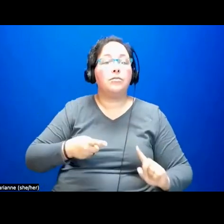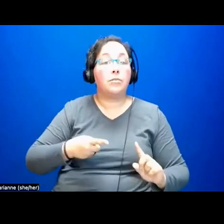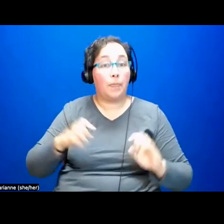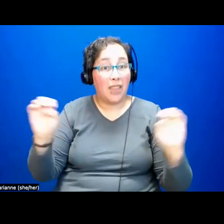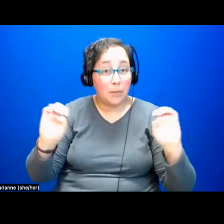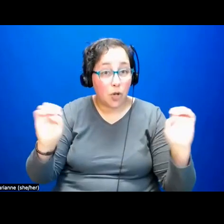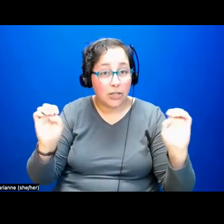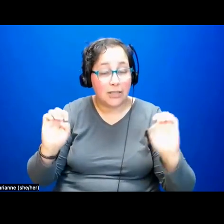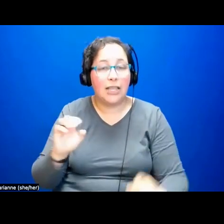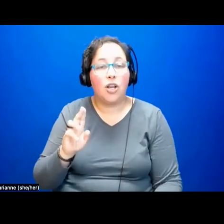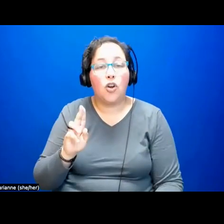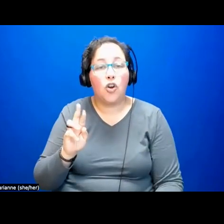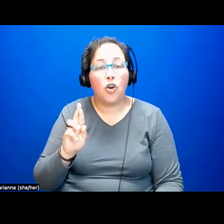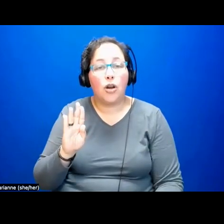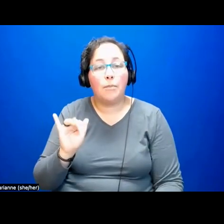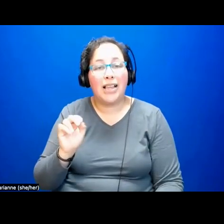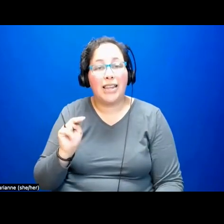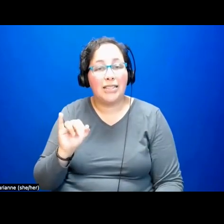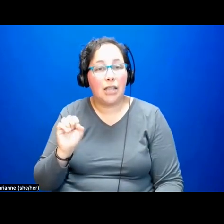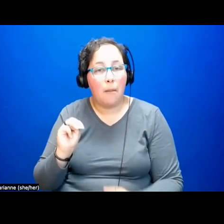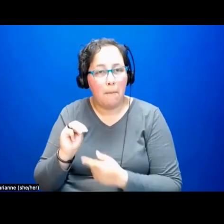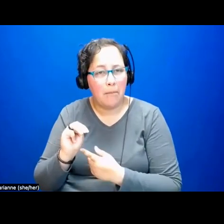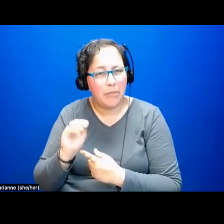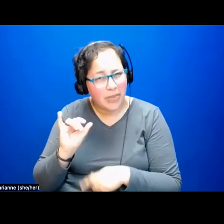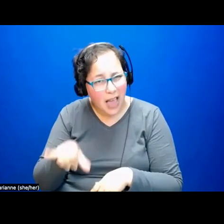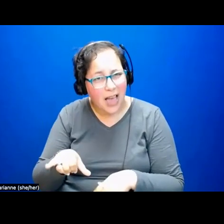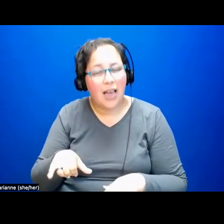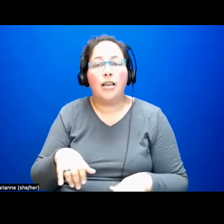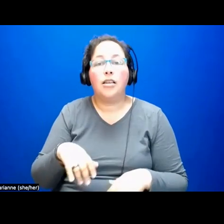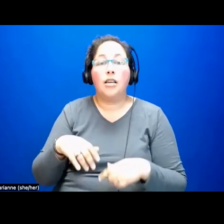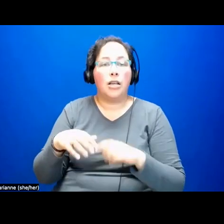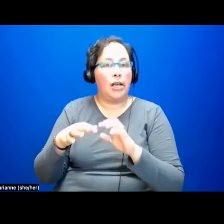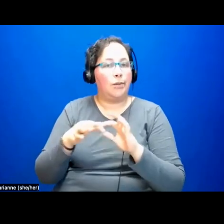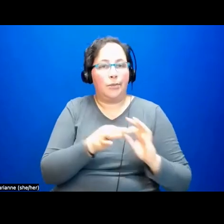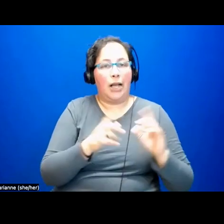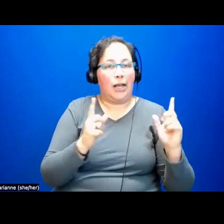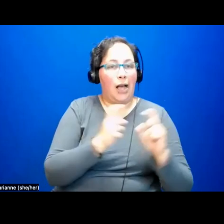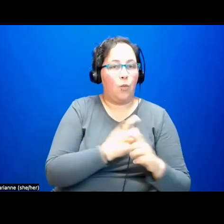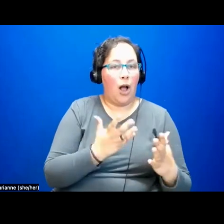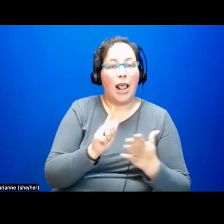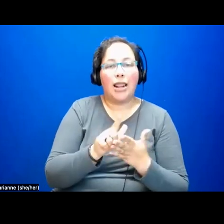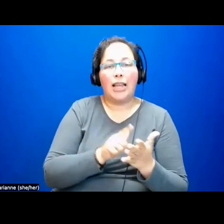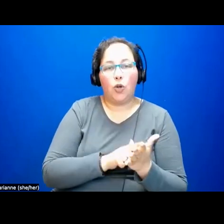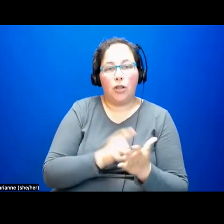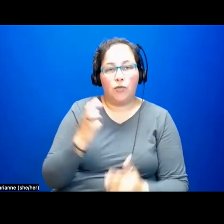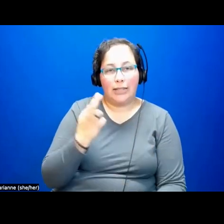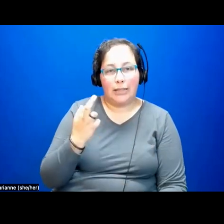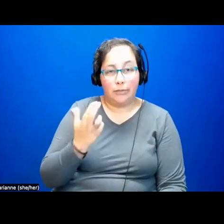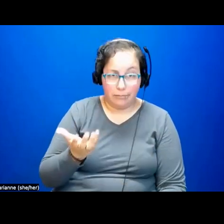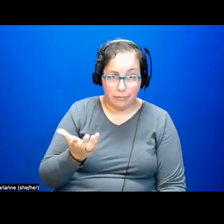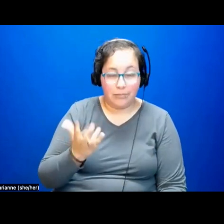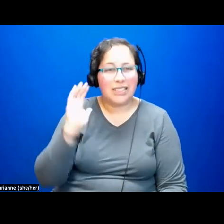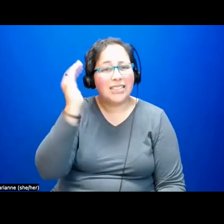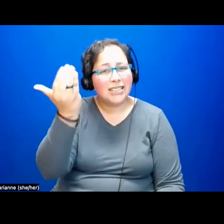urbanism is that entangled with these insurgencies was legal reason. So it turns out that in California